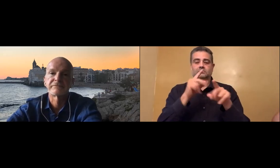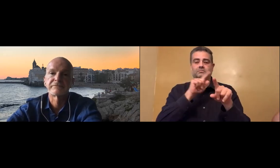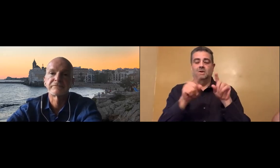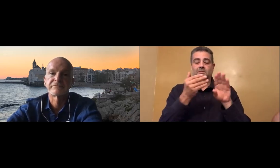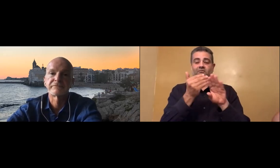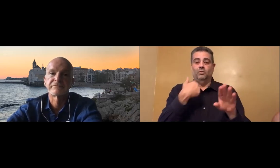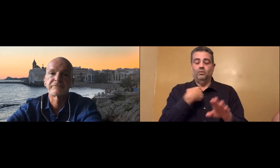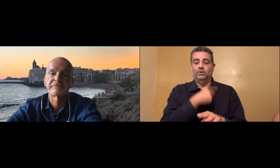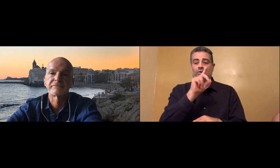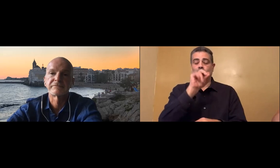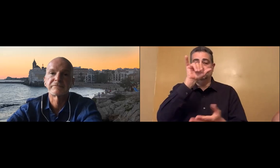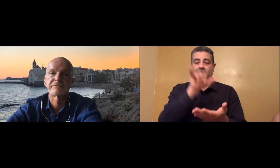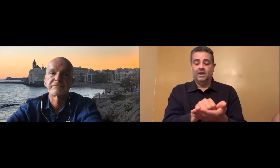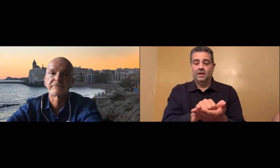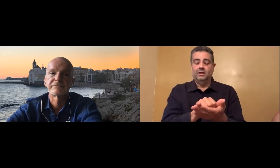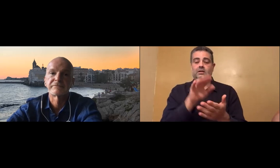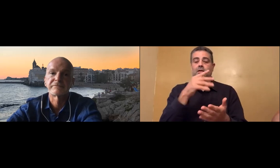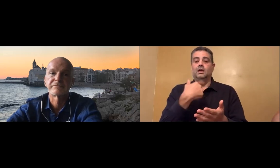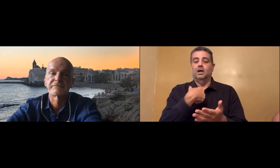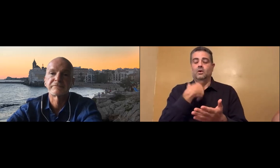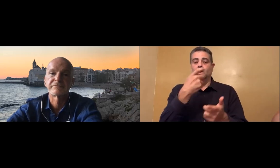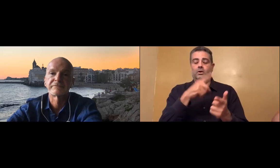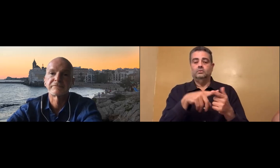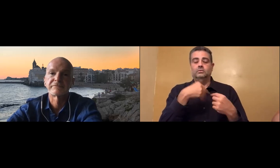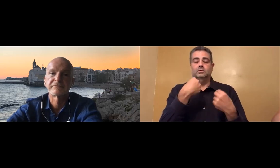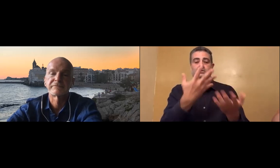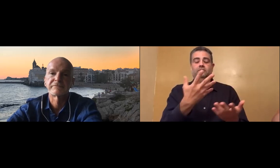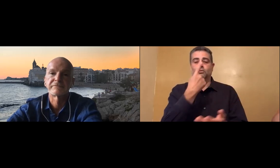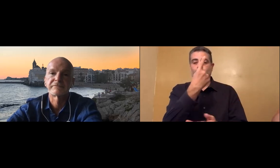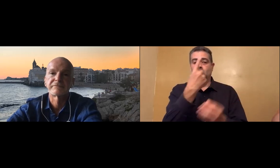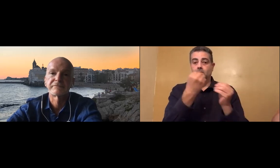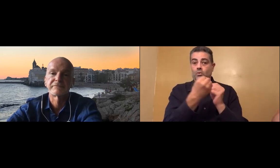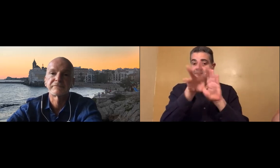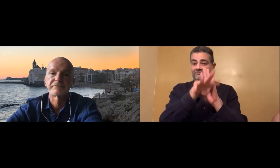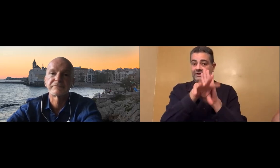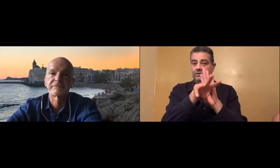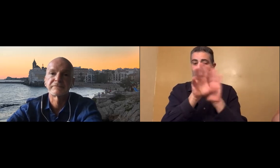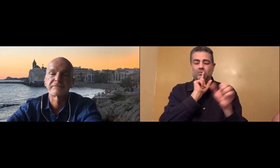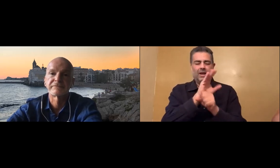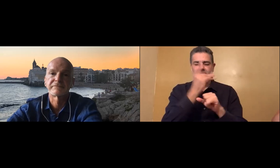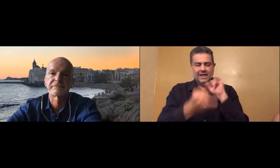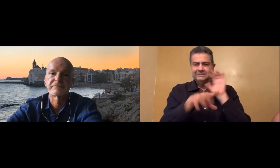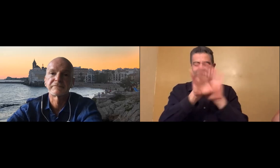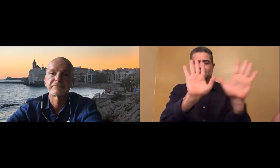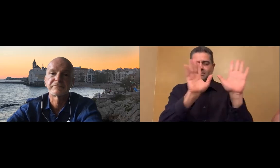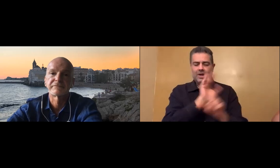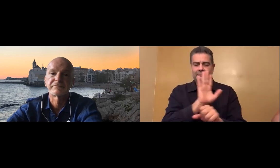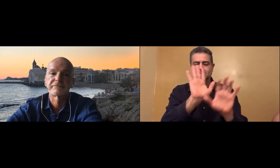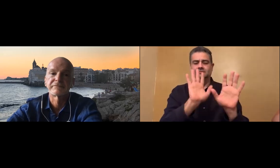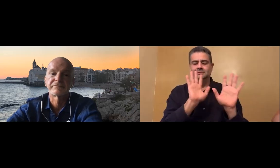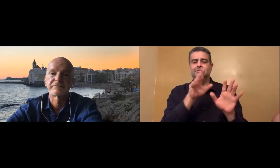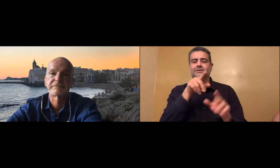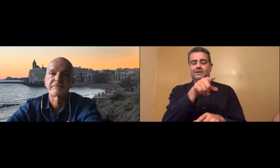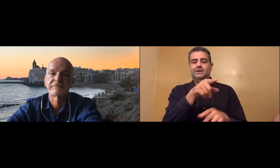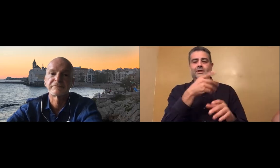I think maybe we I do I would like to go to a different topic, but prior to doing that. There is another video I want you to